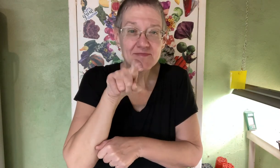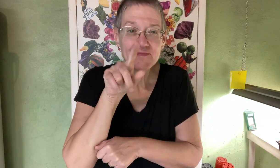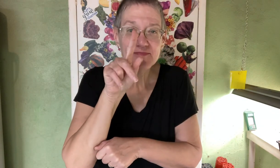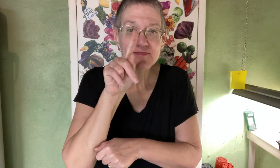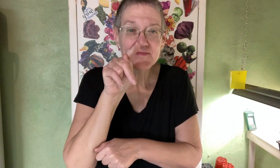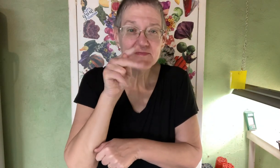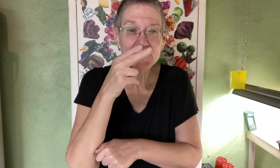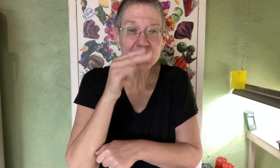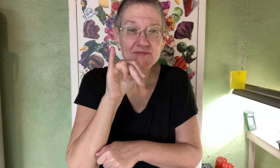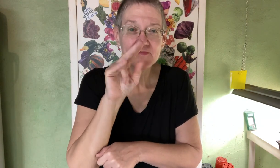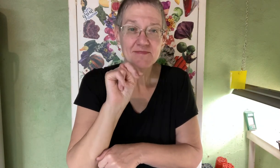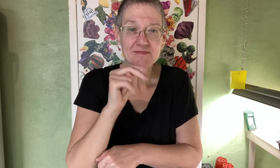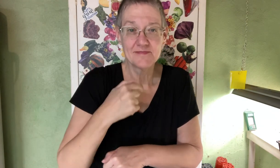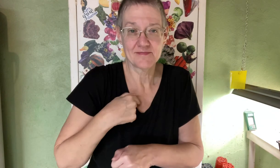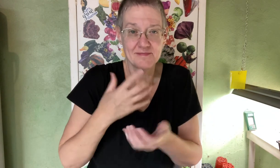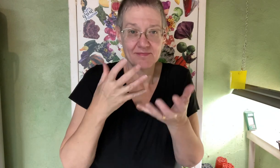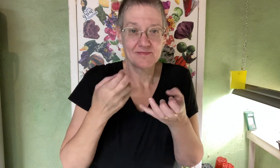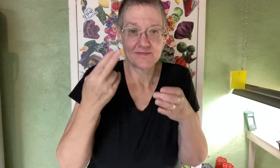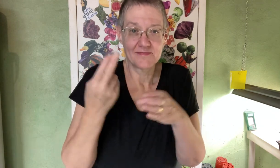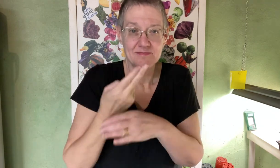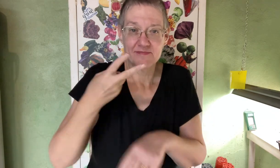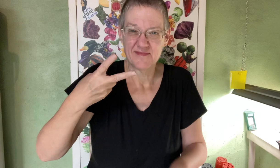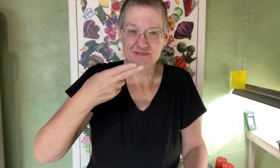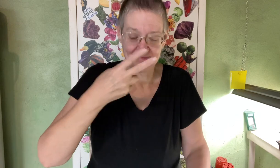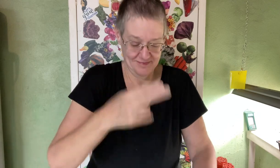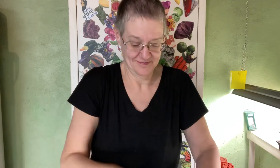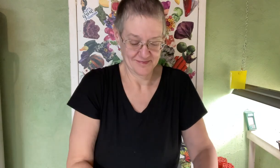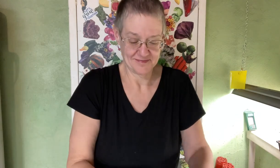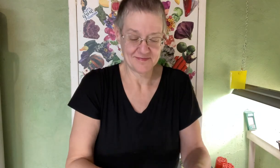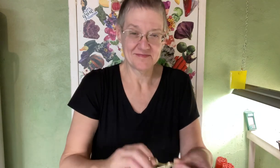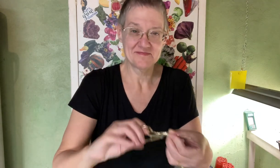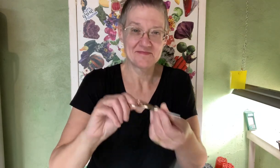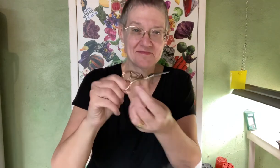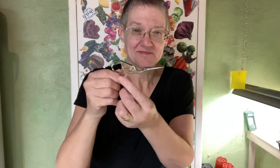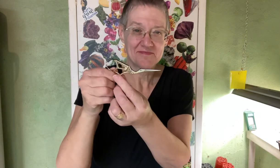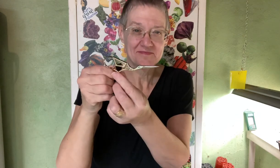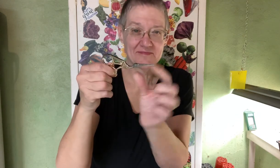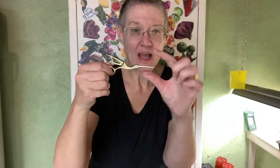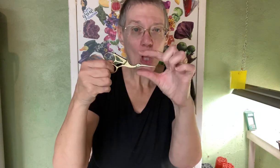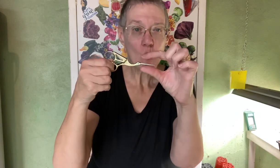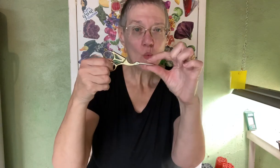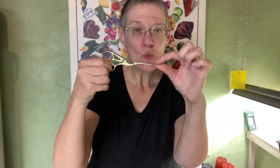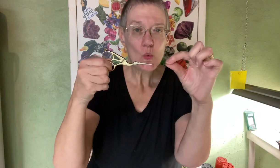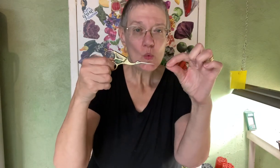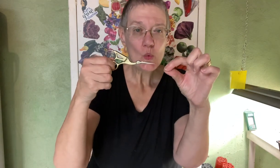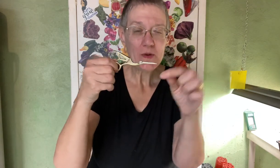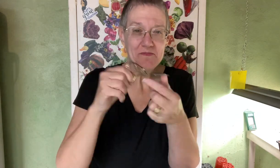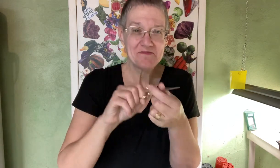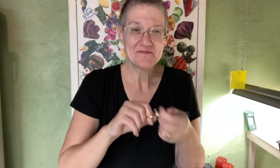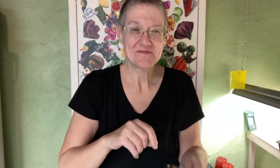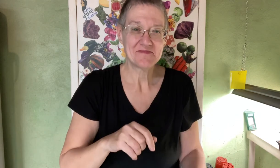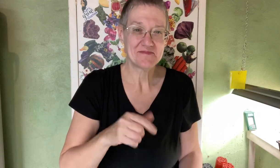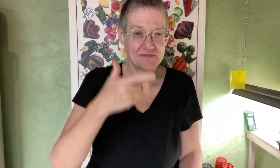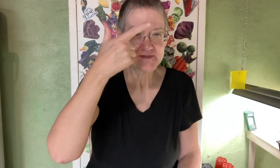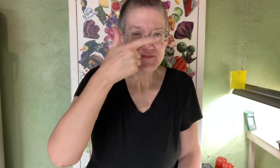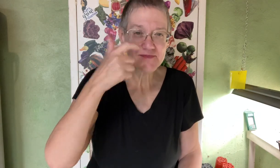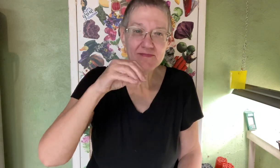first we need to thin and i'm going to use these special pointed